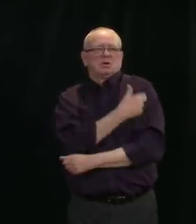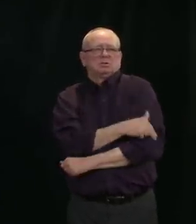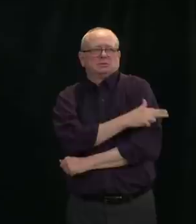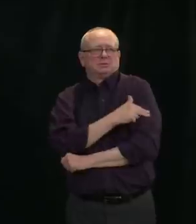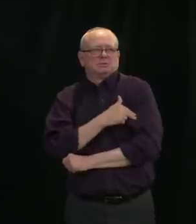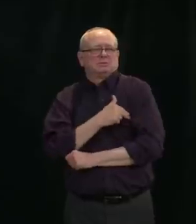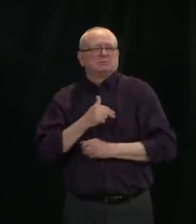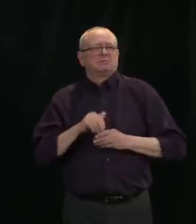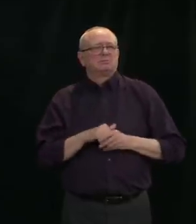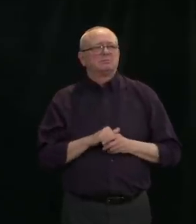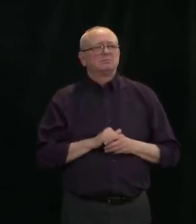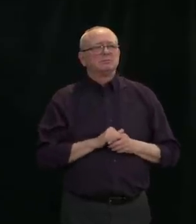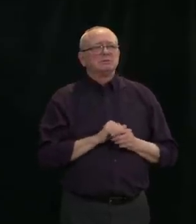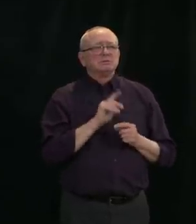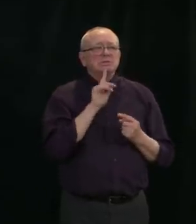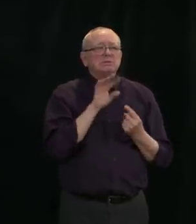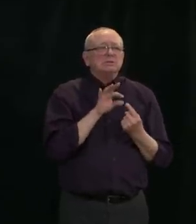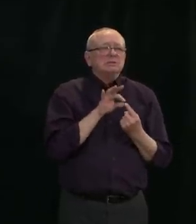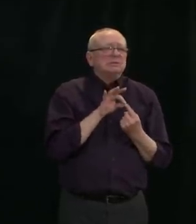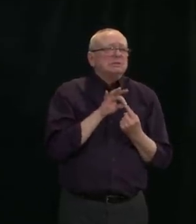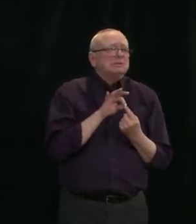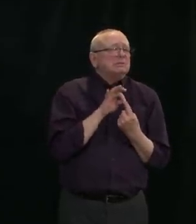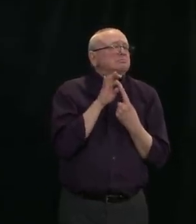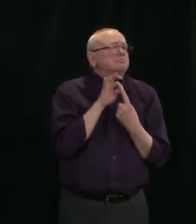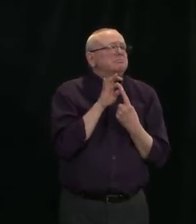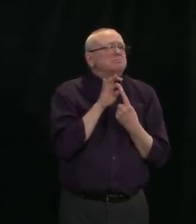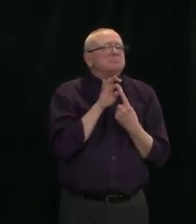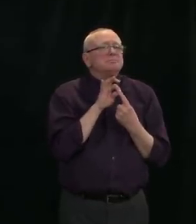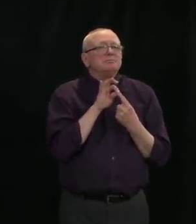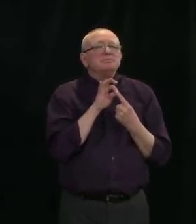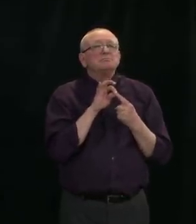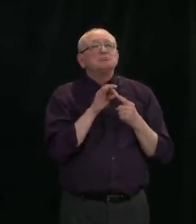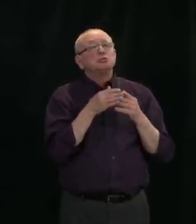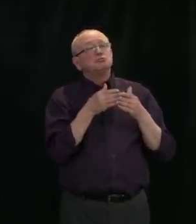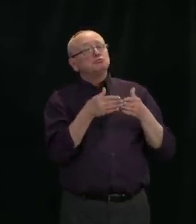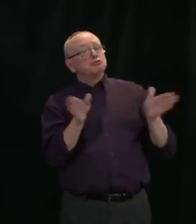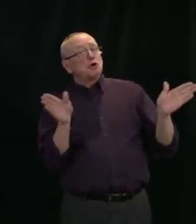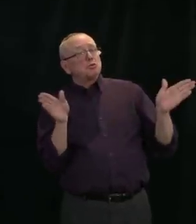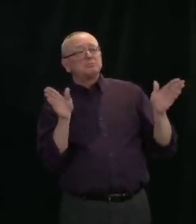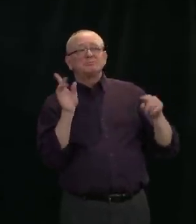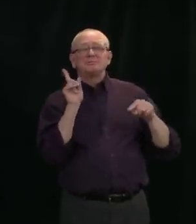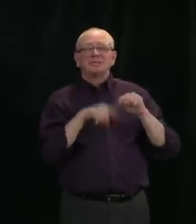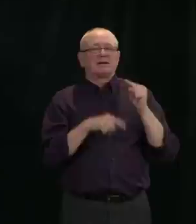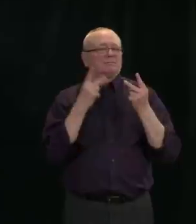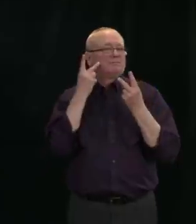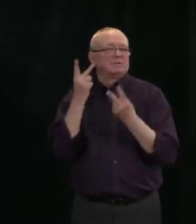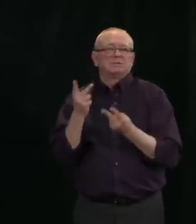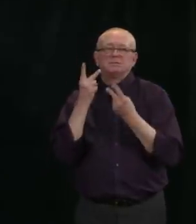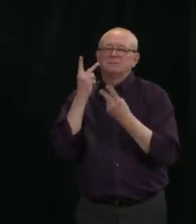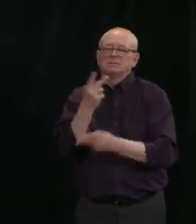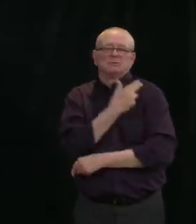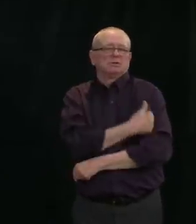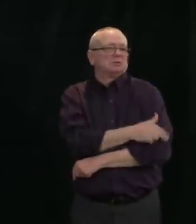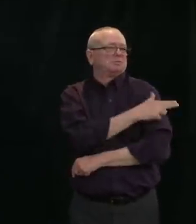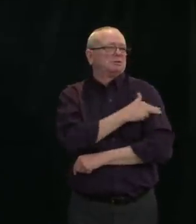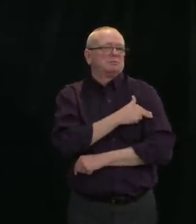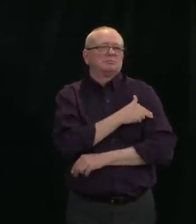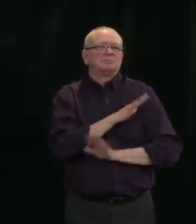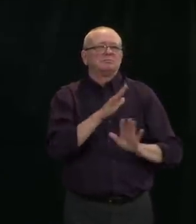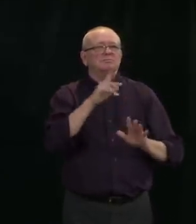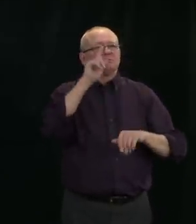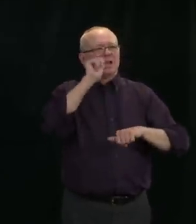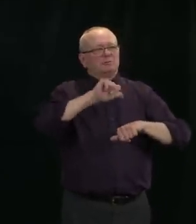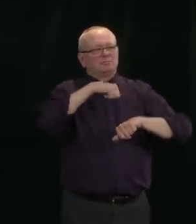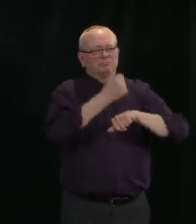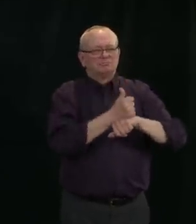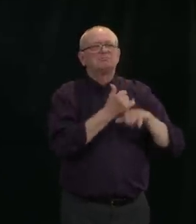visitors in person. Please plan to support loved ones in hospital with virtual visits instead. We